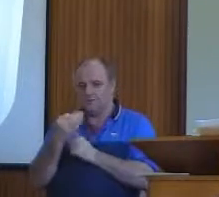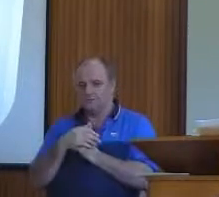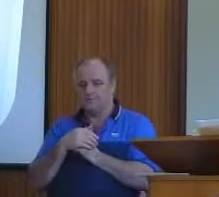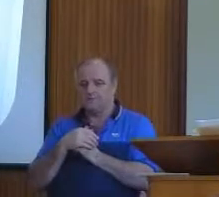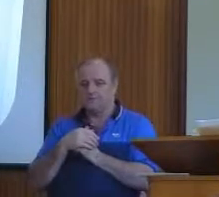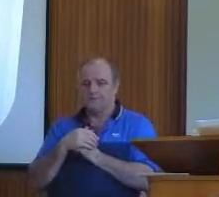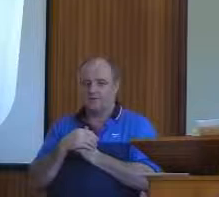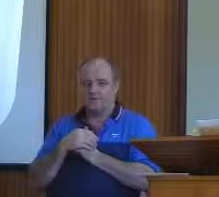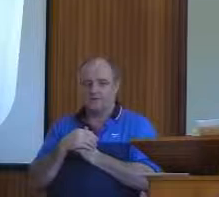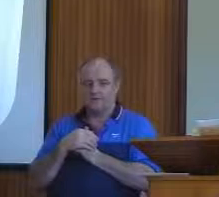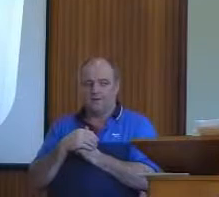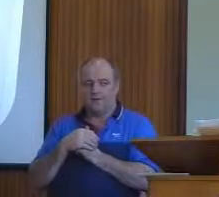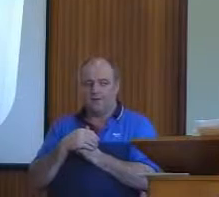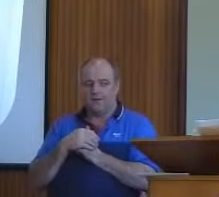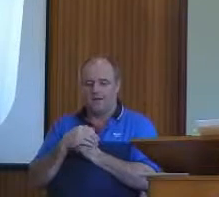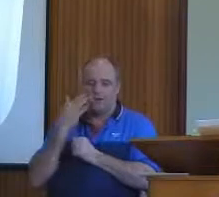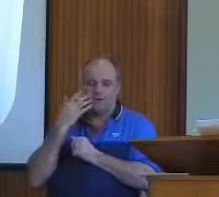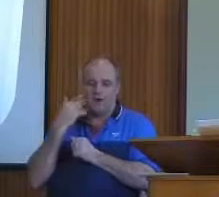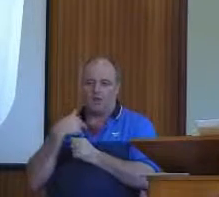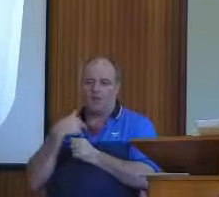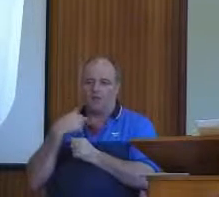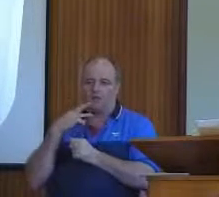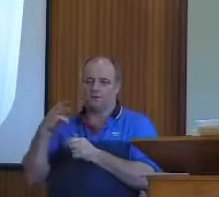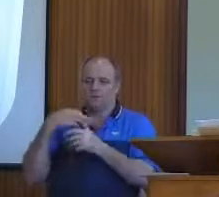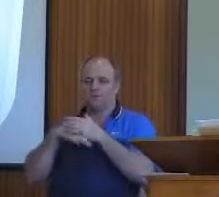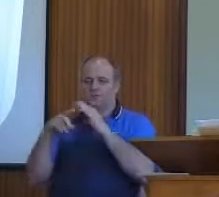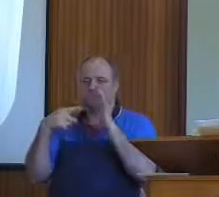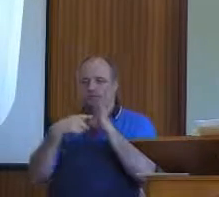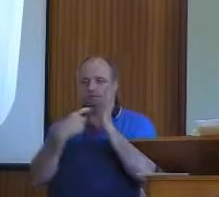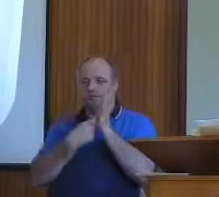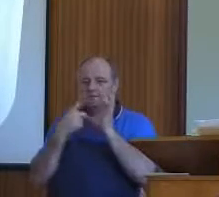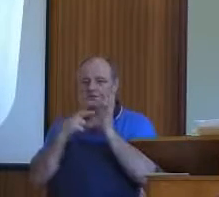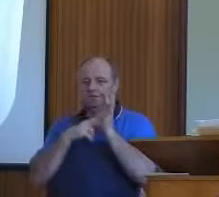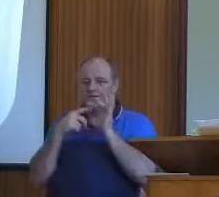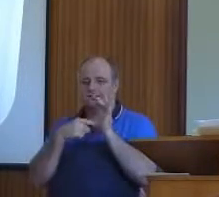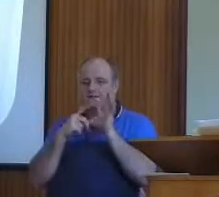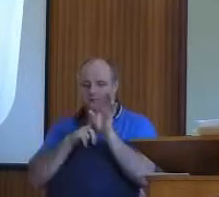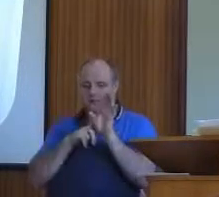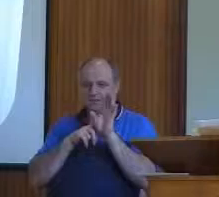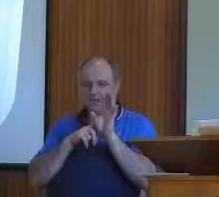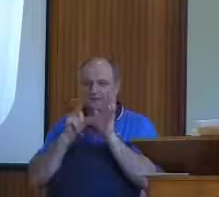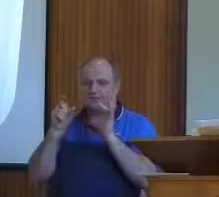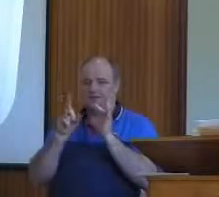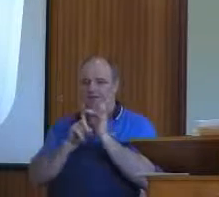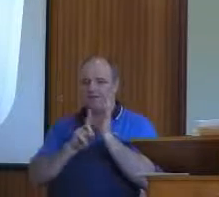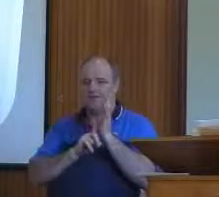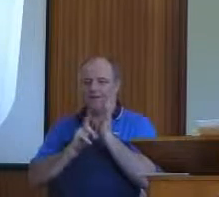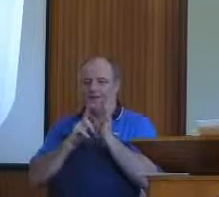I say this with great shame. I used to bite the theologues. What's a